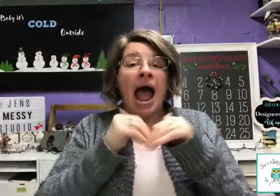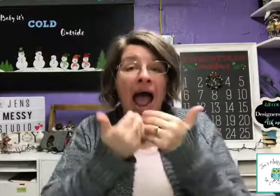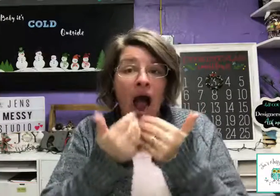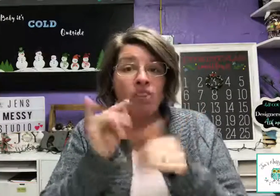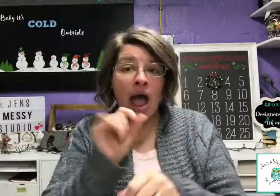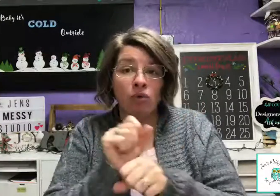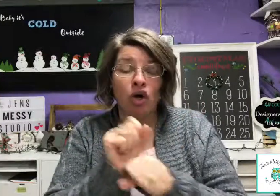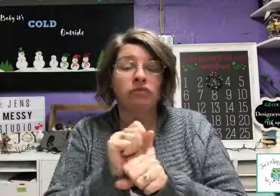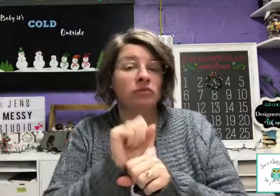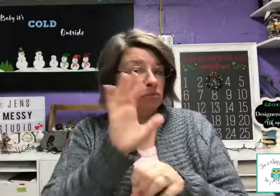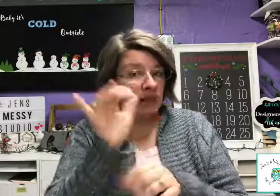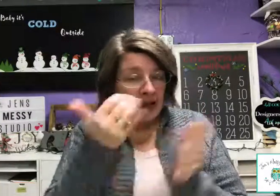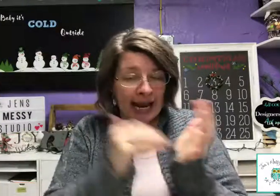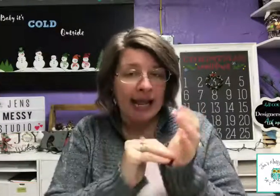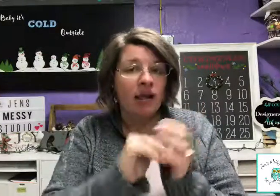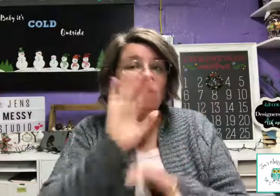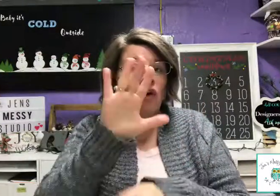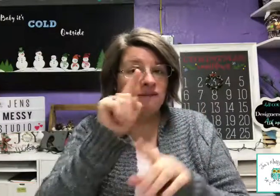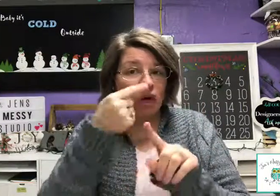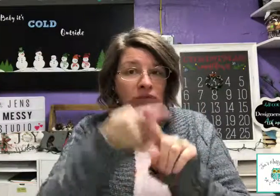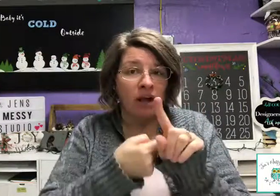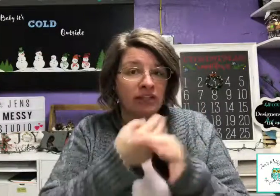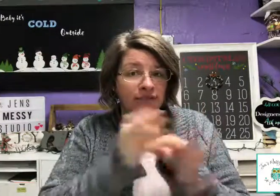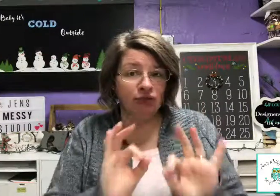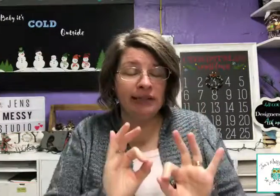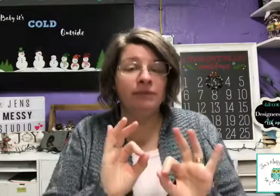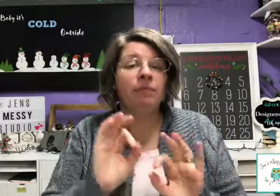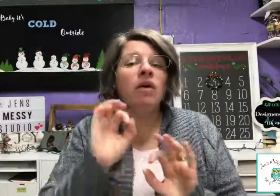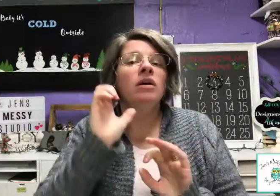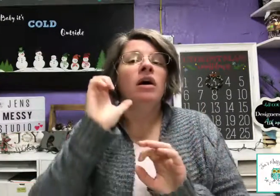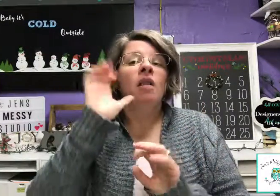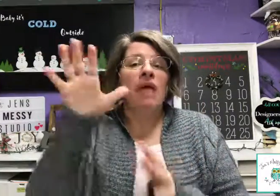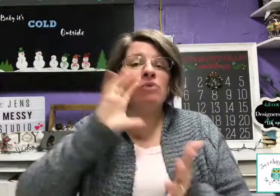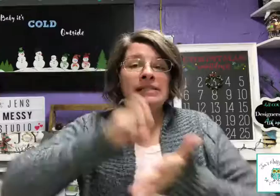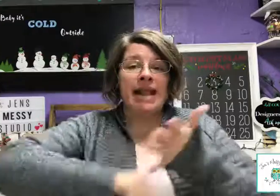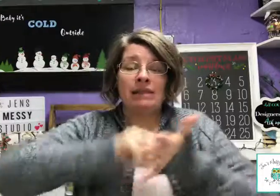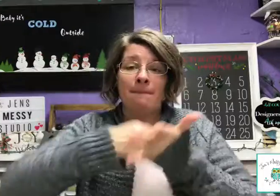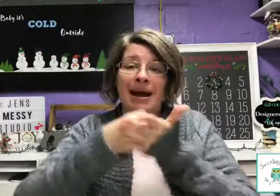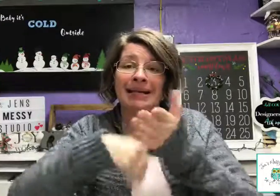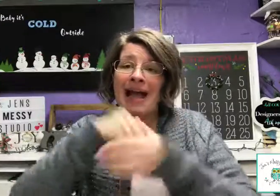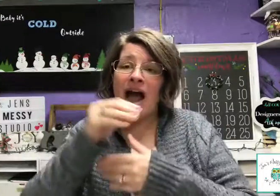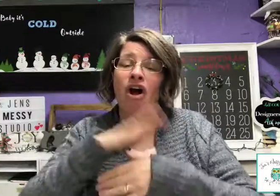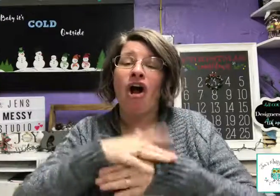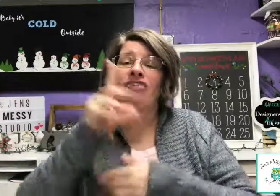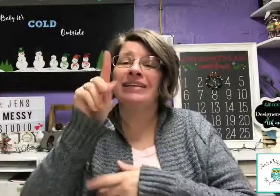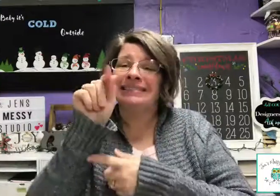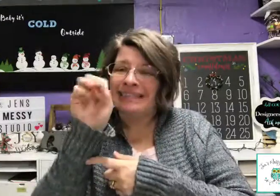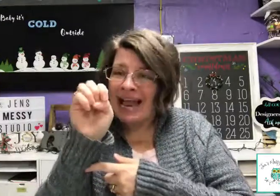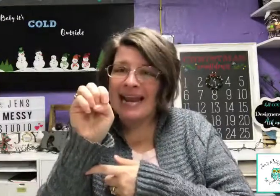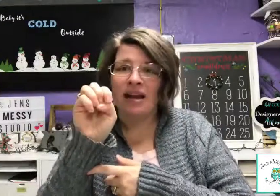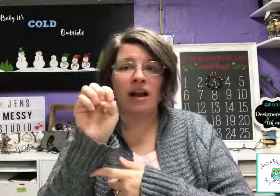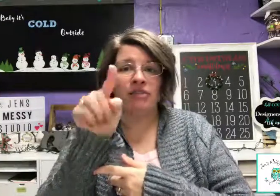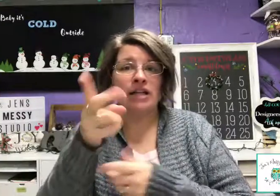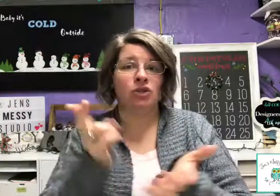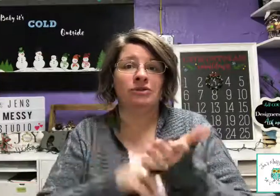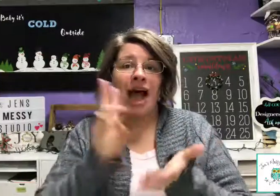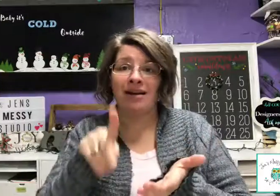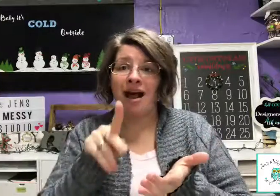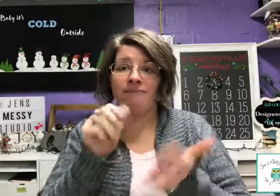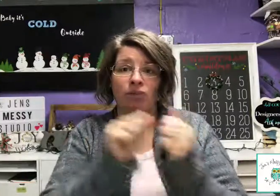How that works. Again, for the first monthly fee. They will take the money. How hard to stay. That you sign on.